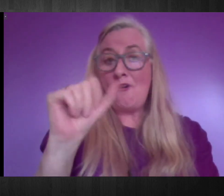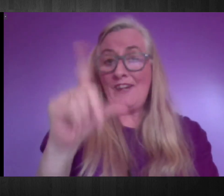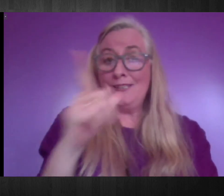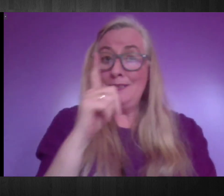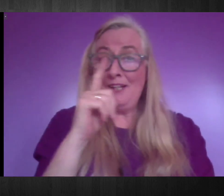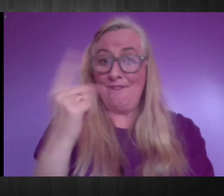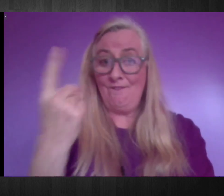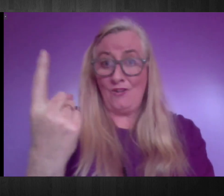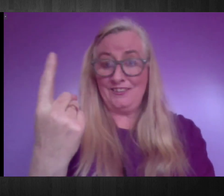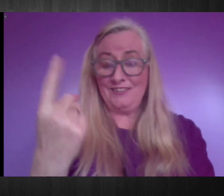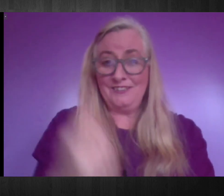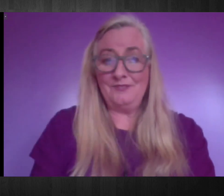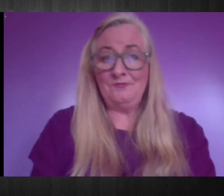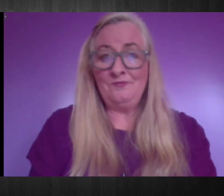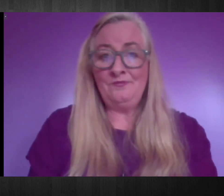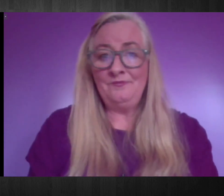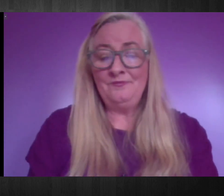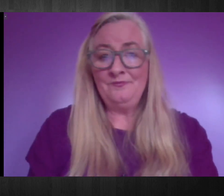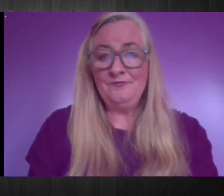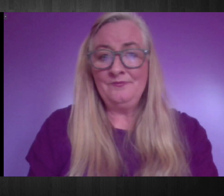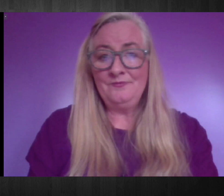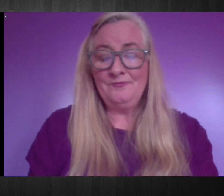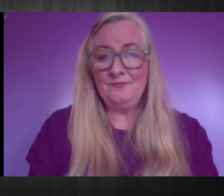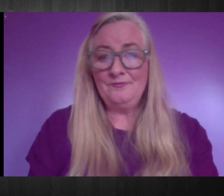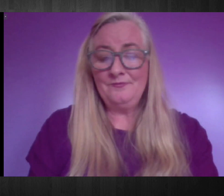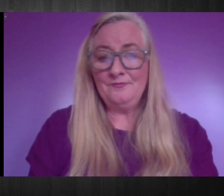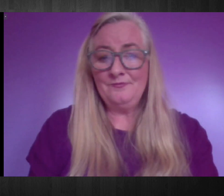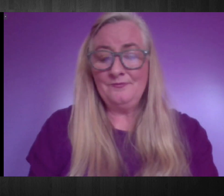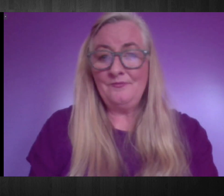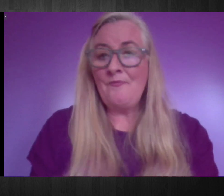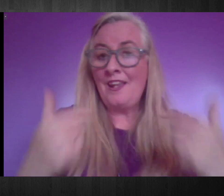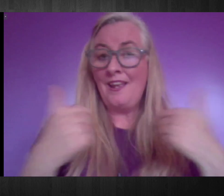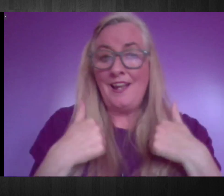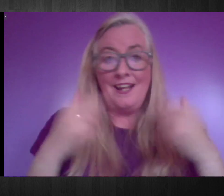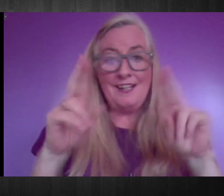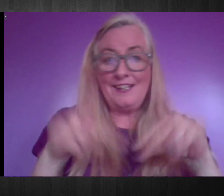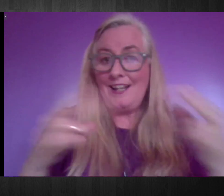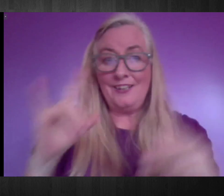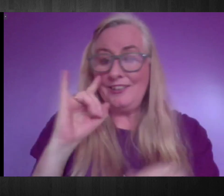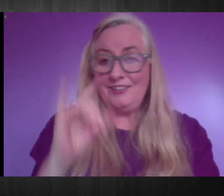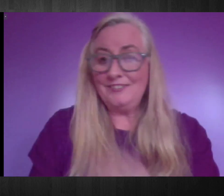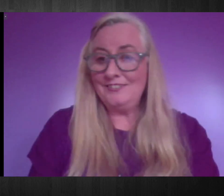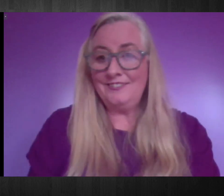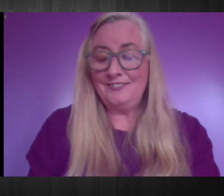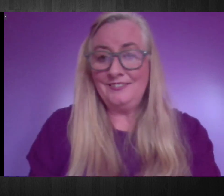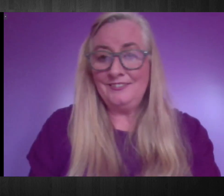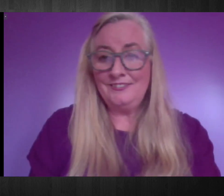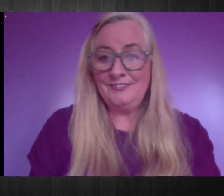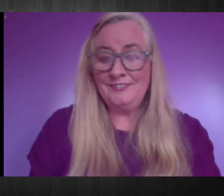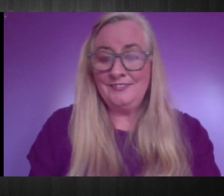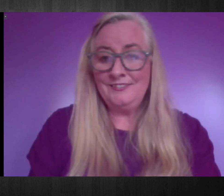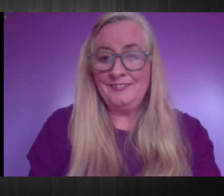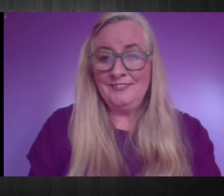I find the COVID-19 virus very hard because I live at home